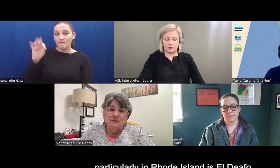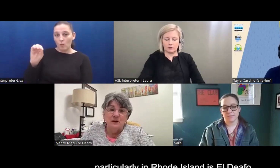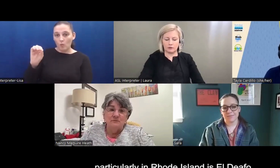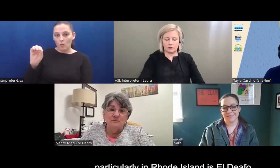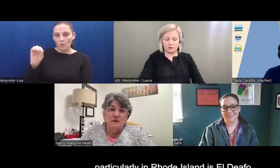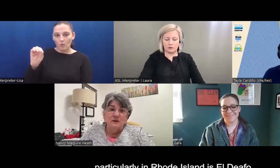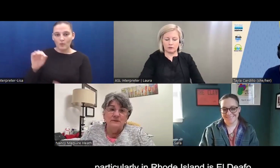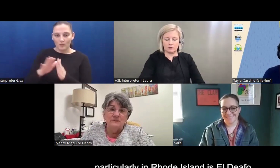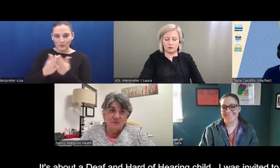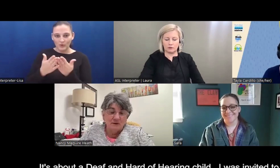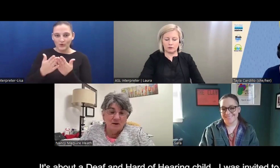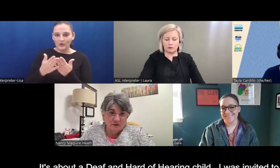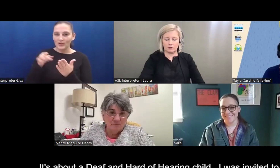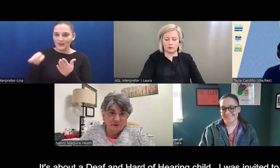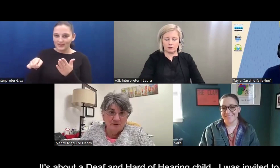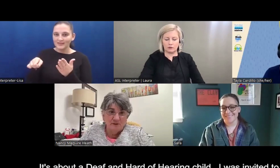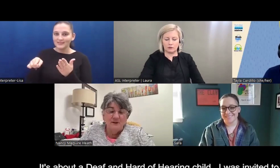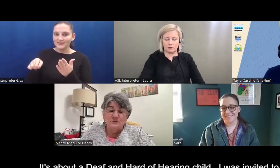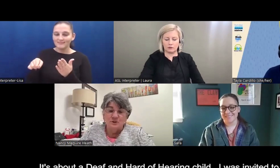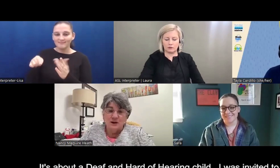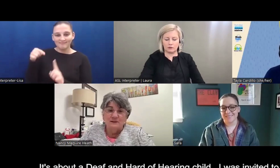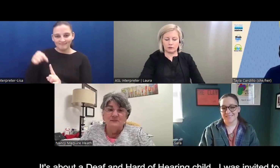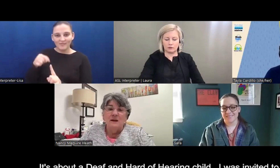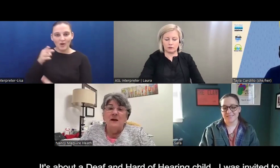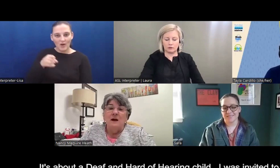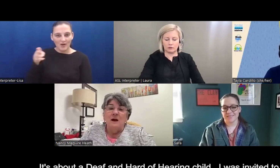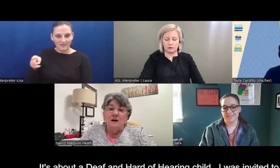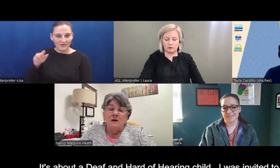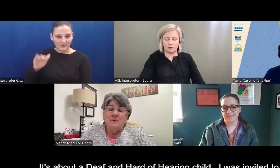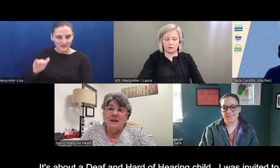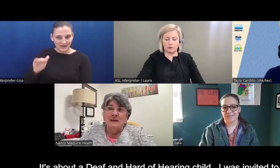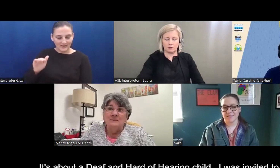graphic novel is about a hard-of-hearing child.